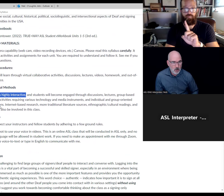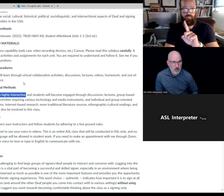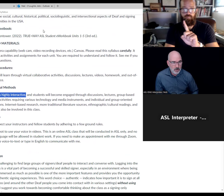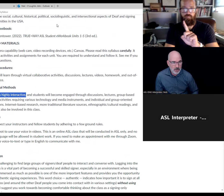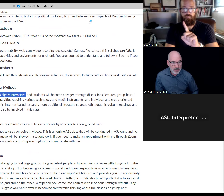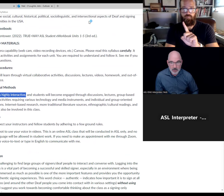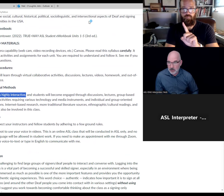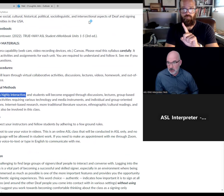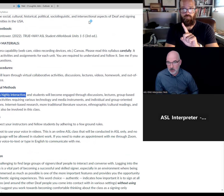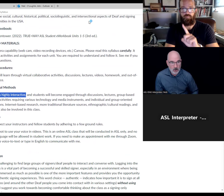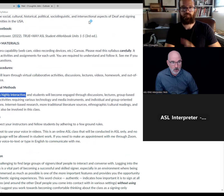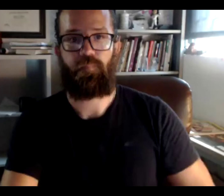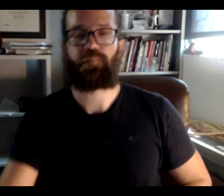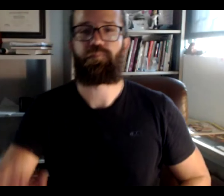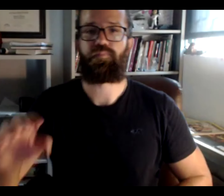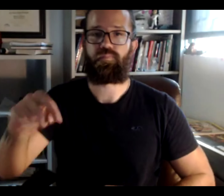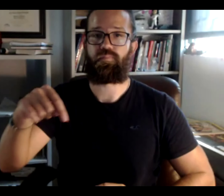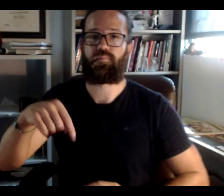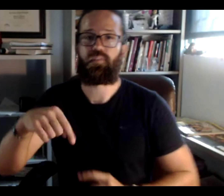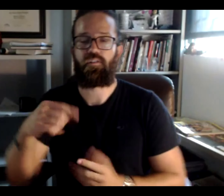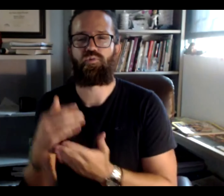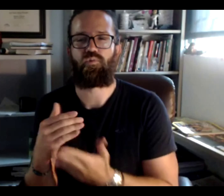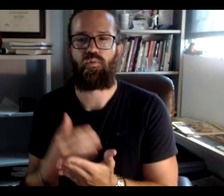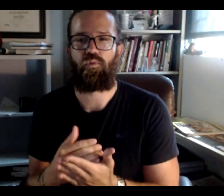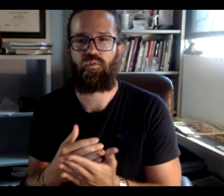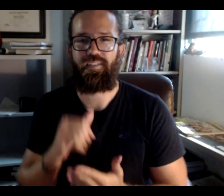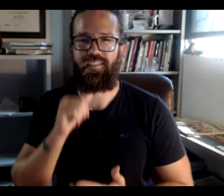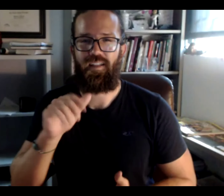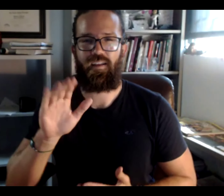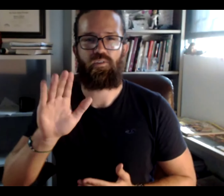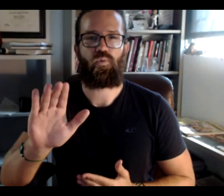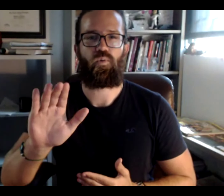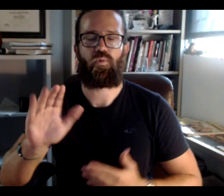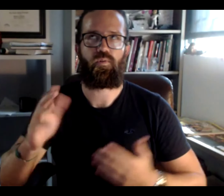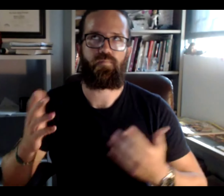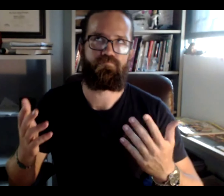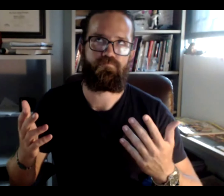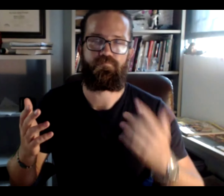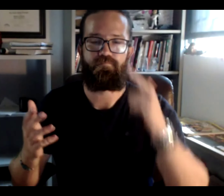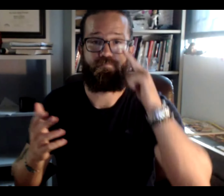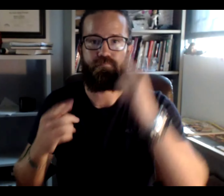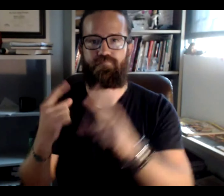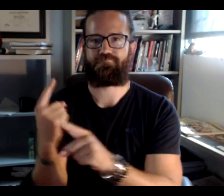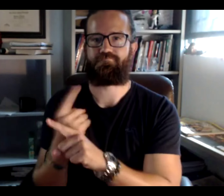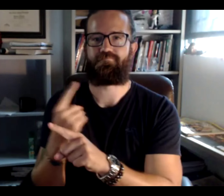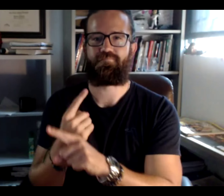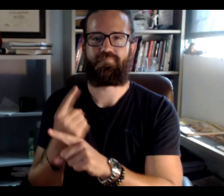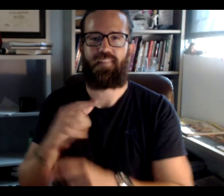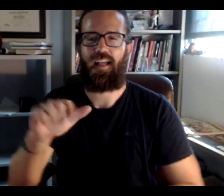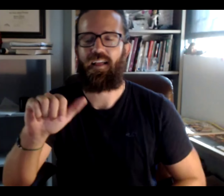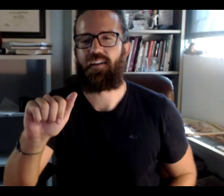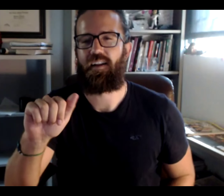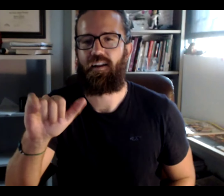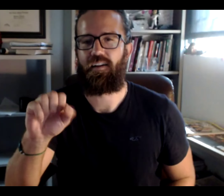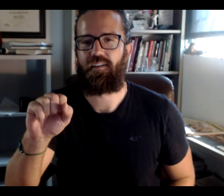So this course gives me one minute here. There we go. So this course isn't going to be like your